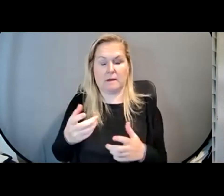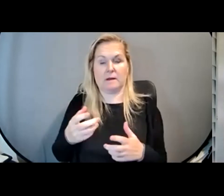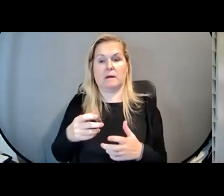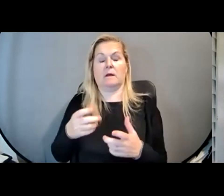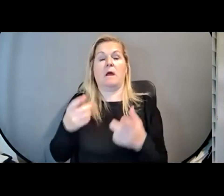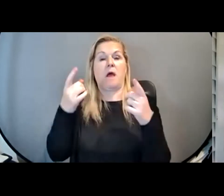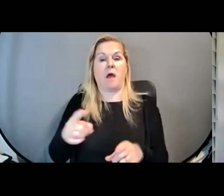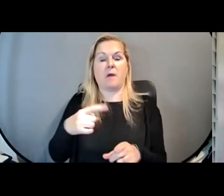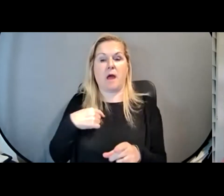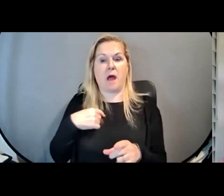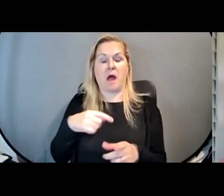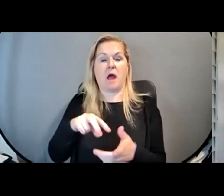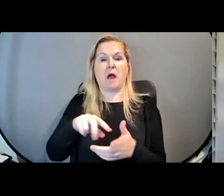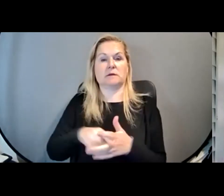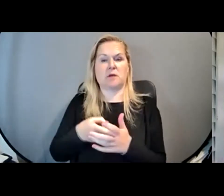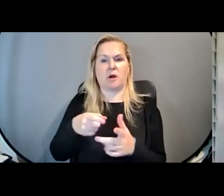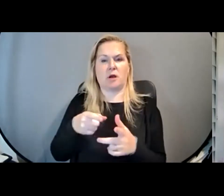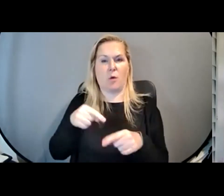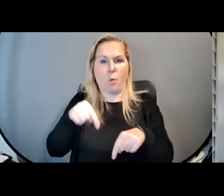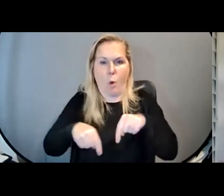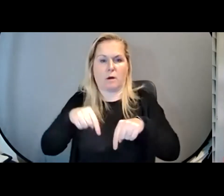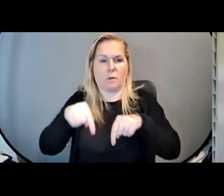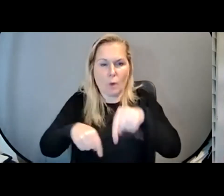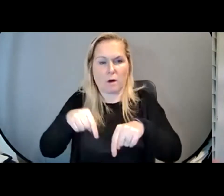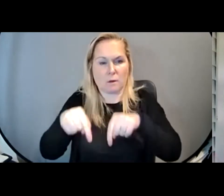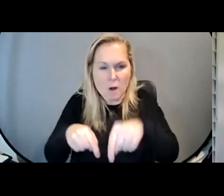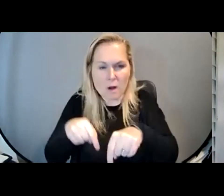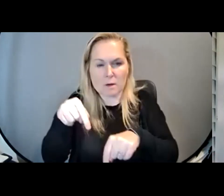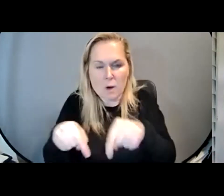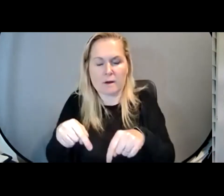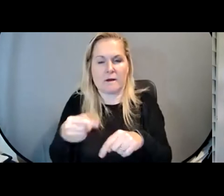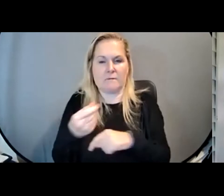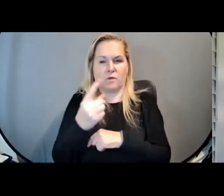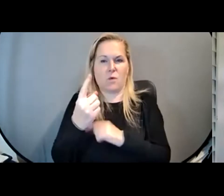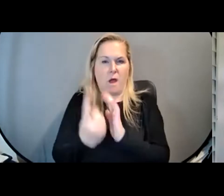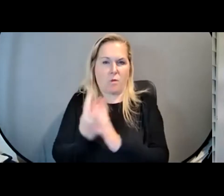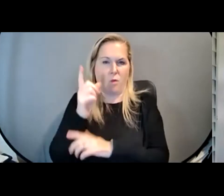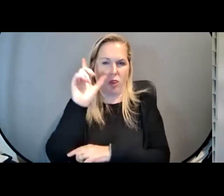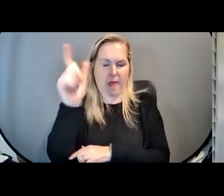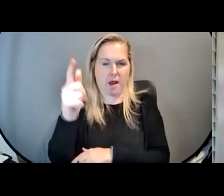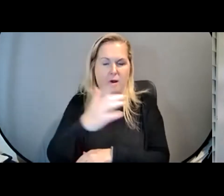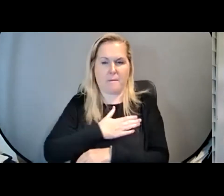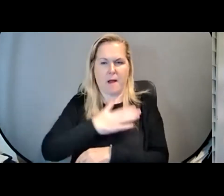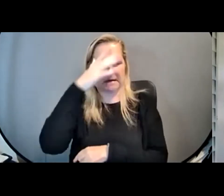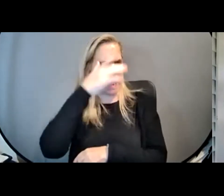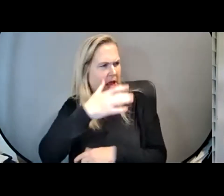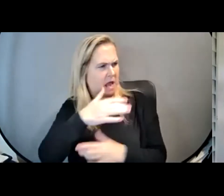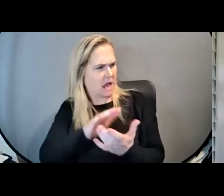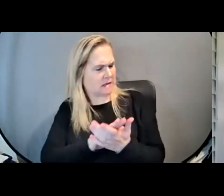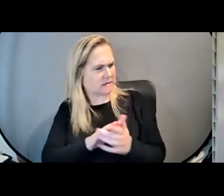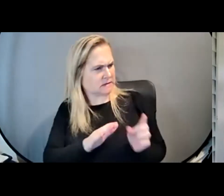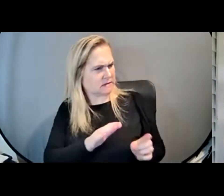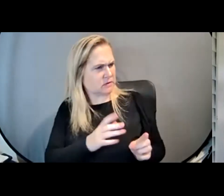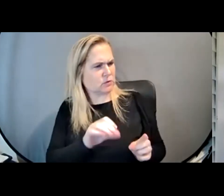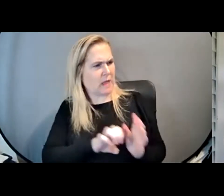things that happened is I started limping pretty severely. And then a couple hours later, my dad asked me to press an